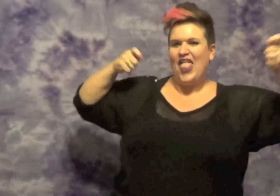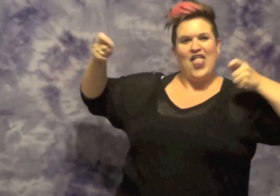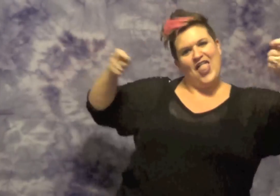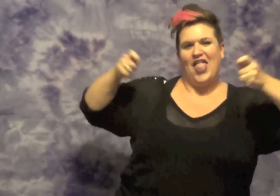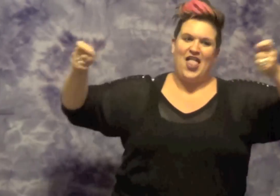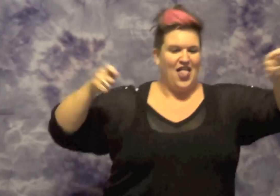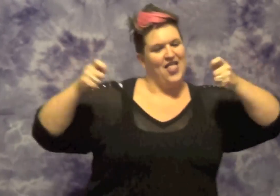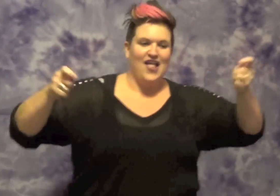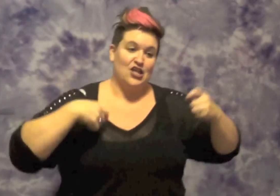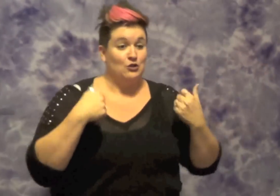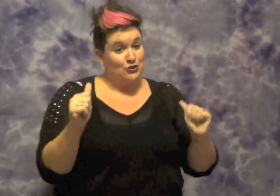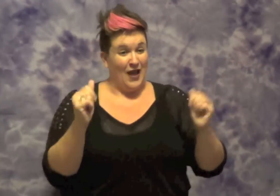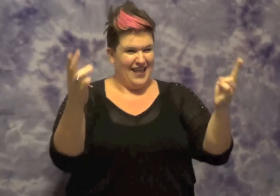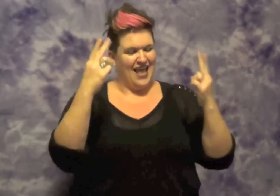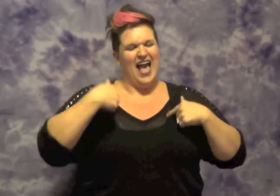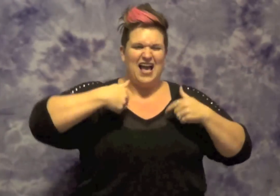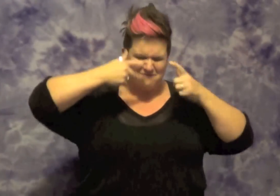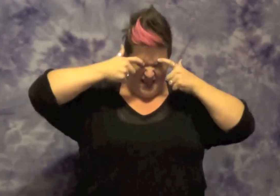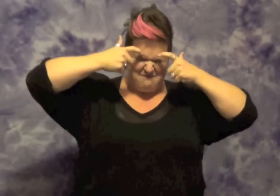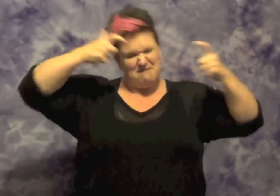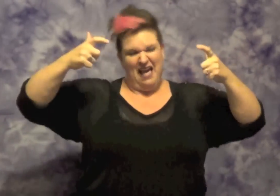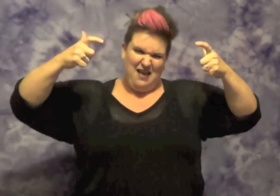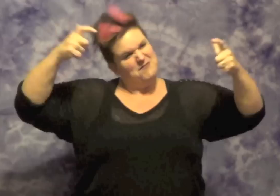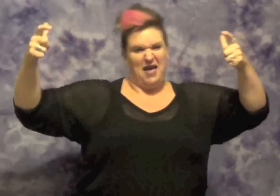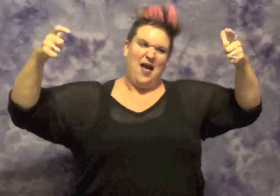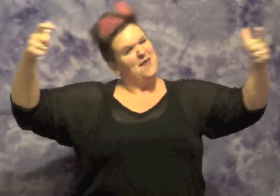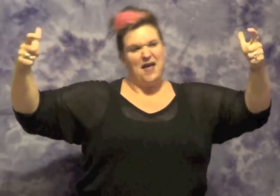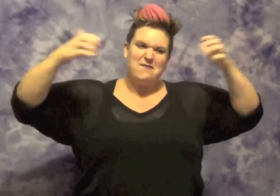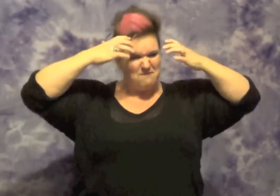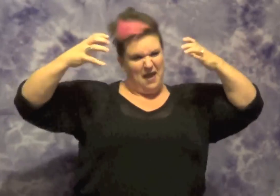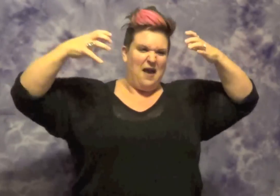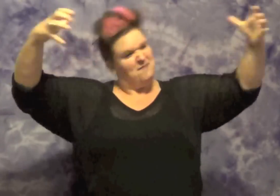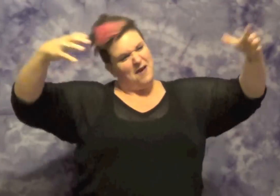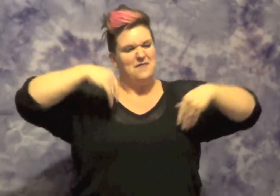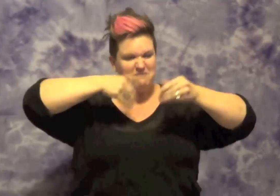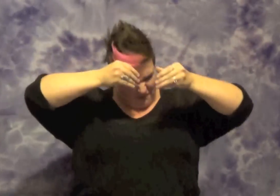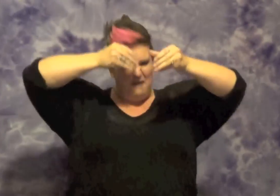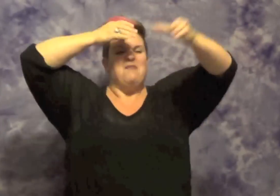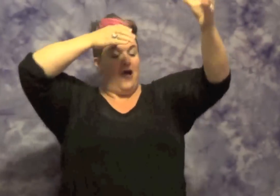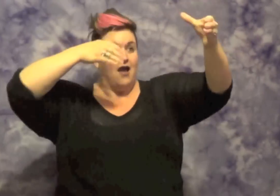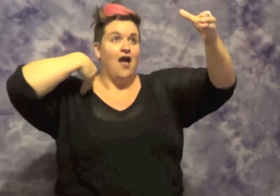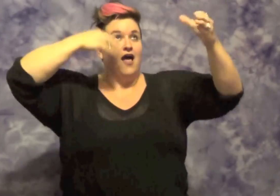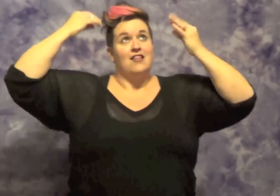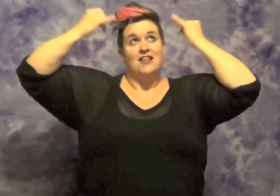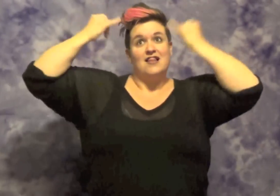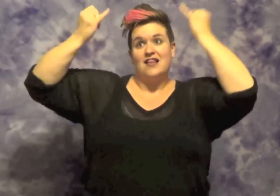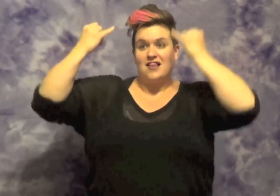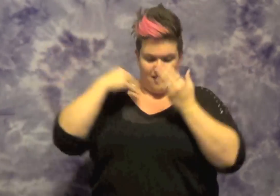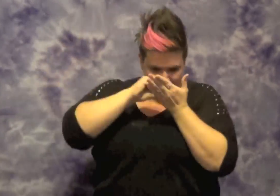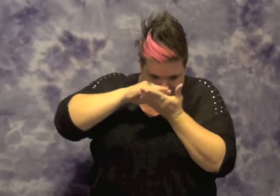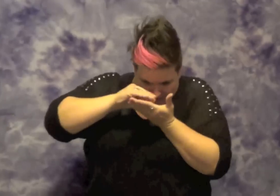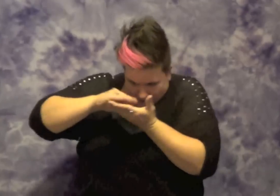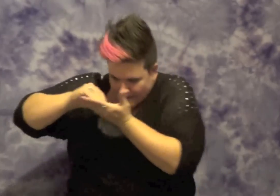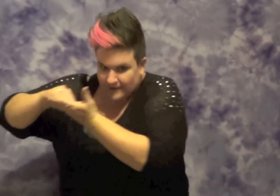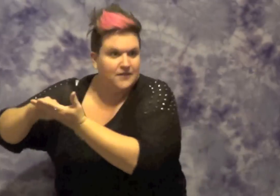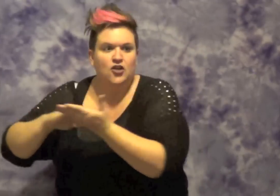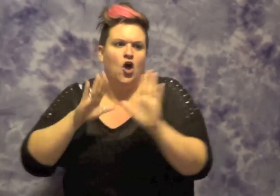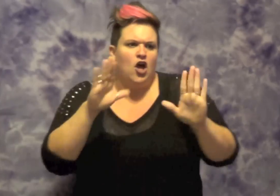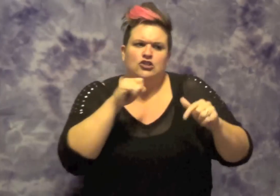and I be Odin, you rodin. I'm omnipotent, let off then I'm reloadin. Immediately with these bombs I'm totin. And I should not be woken. I'm the